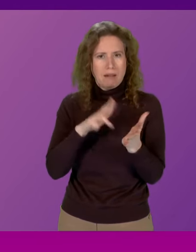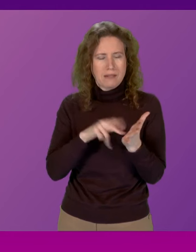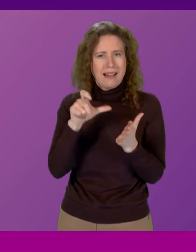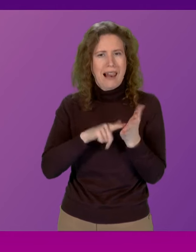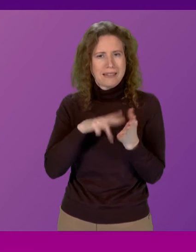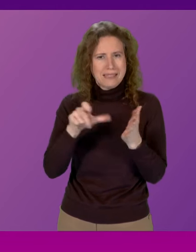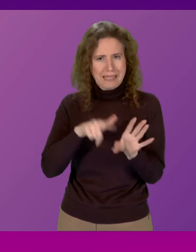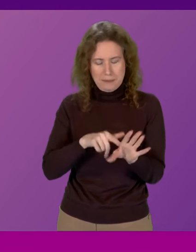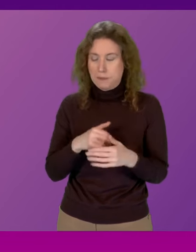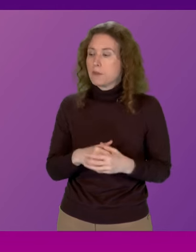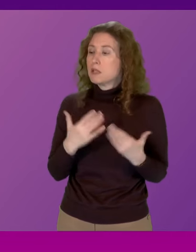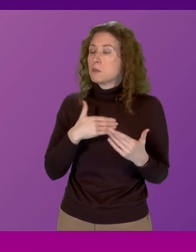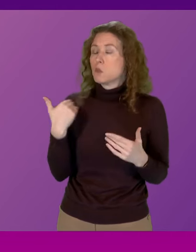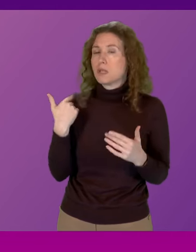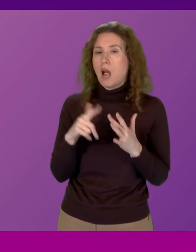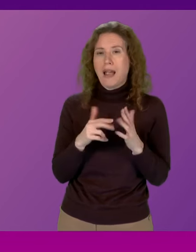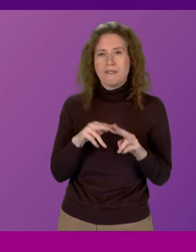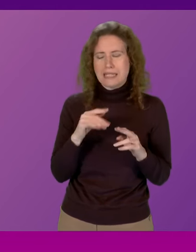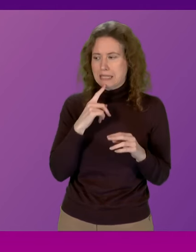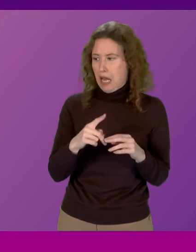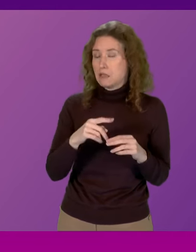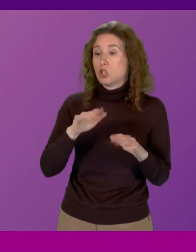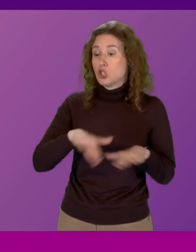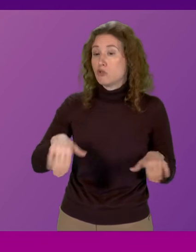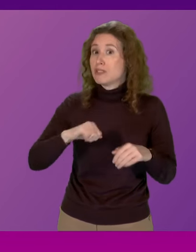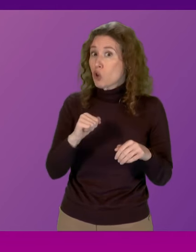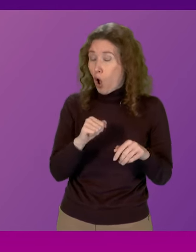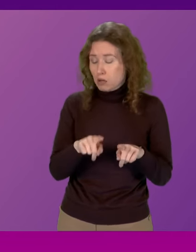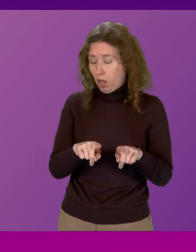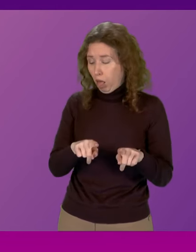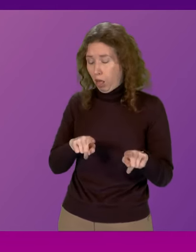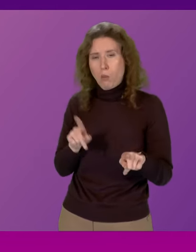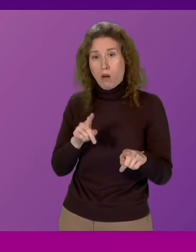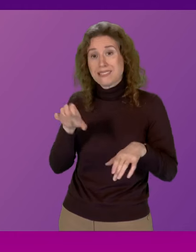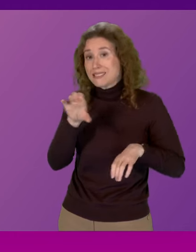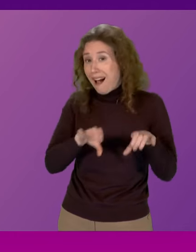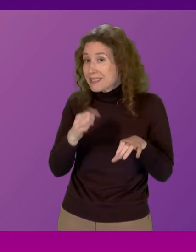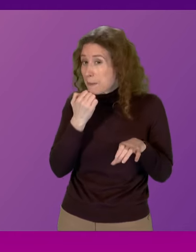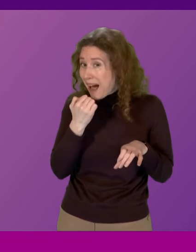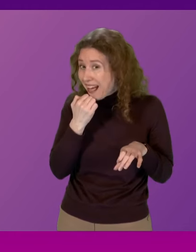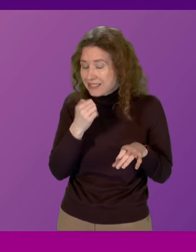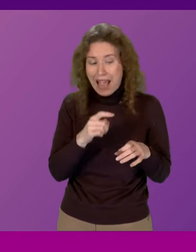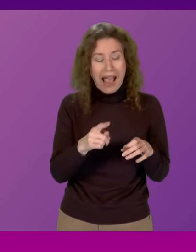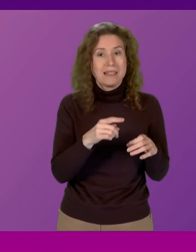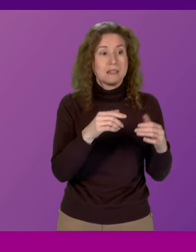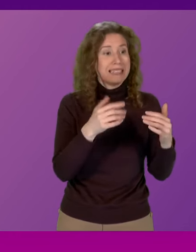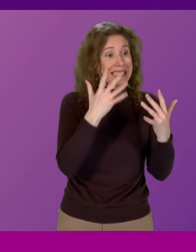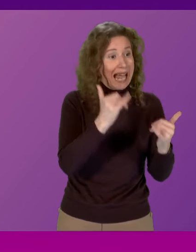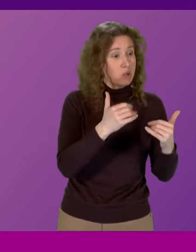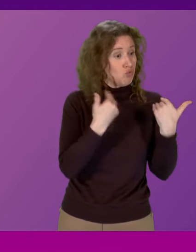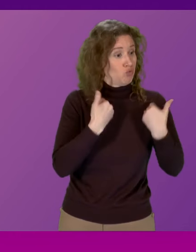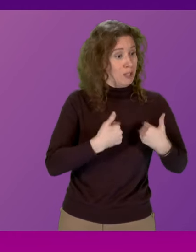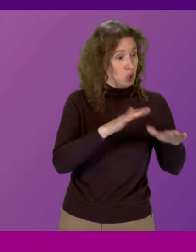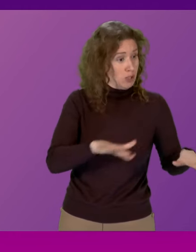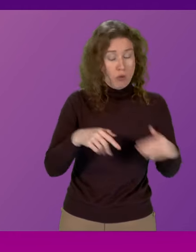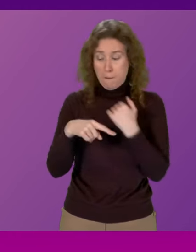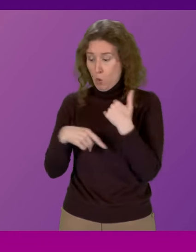morning the IFS published a report that shows children in Scotland are falling behind in science and maths and that the gap between the test scores of the richest and poorest children